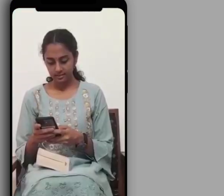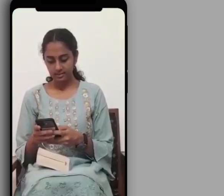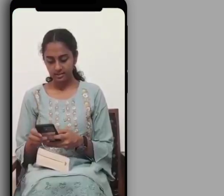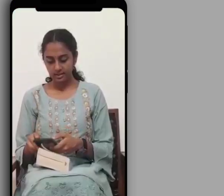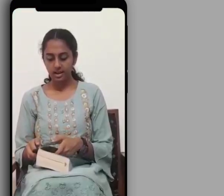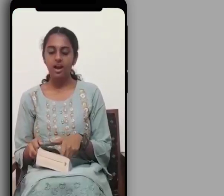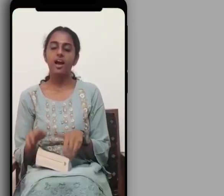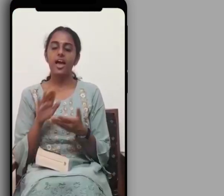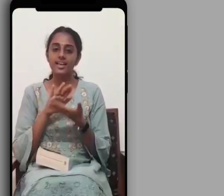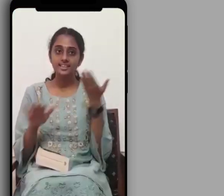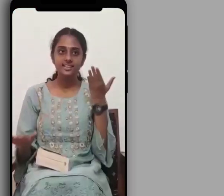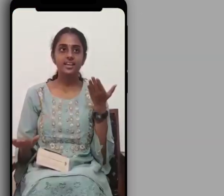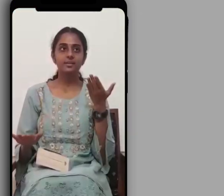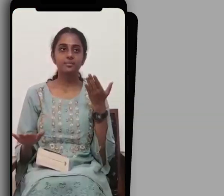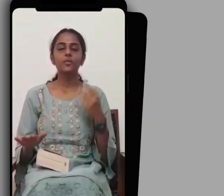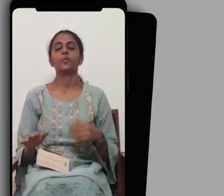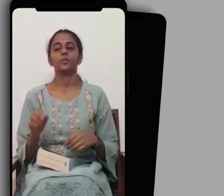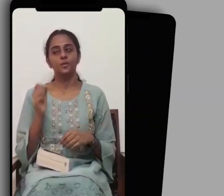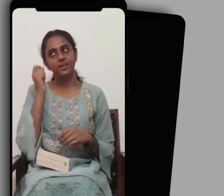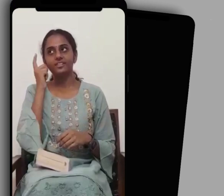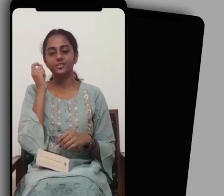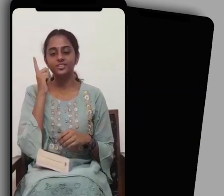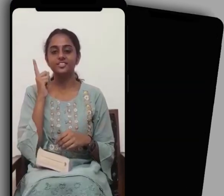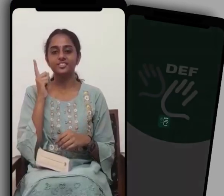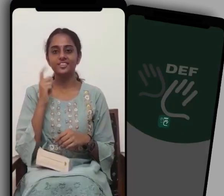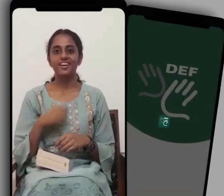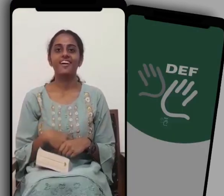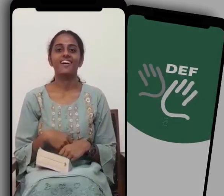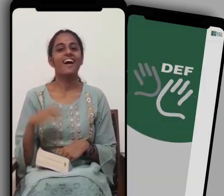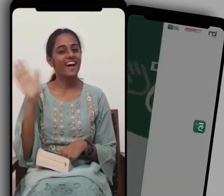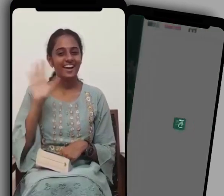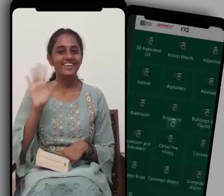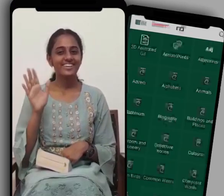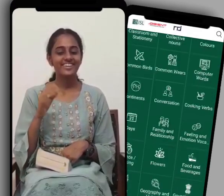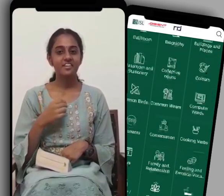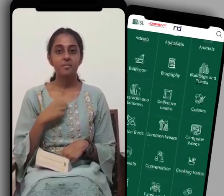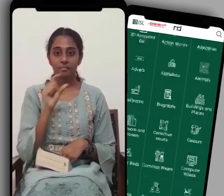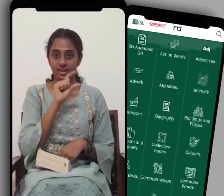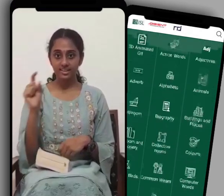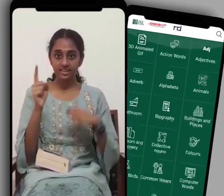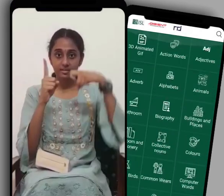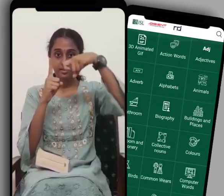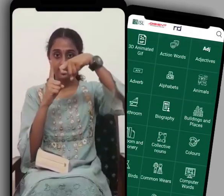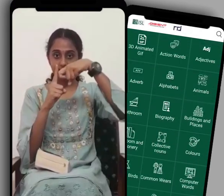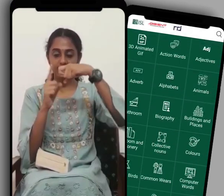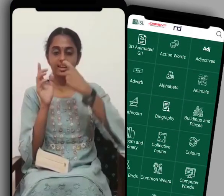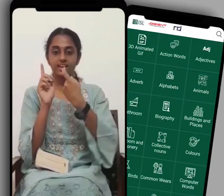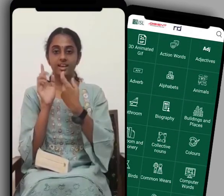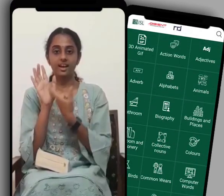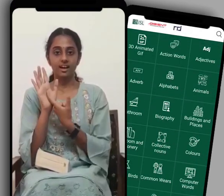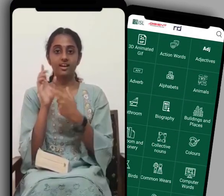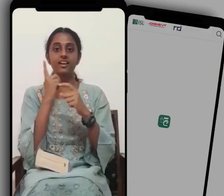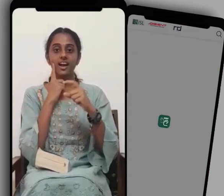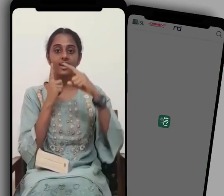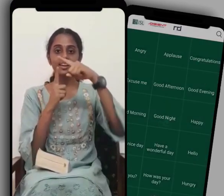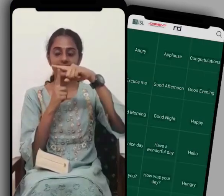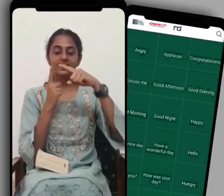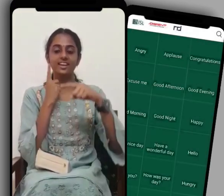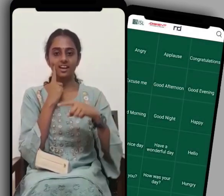see how she says now I understand hi my name is Kriti